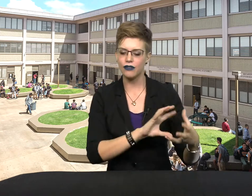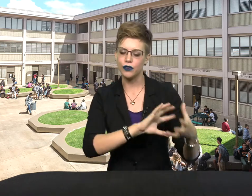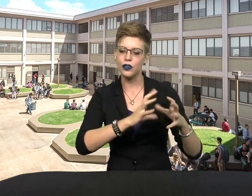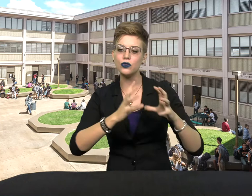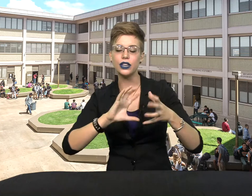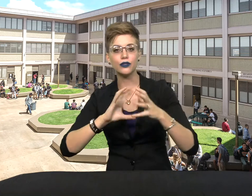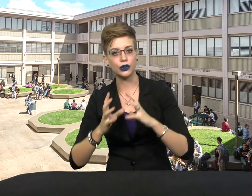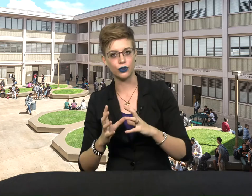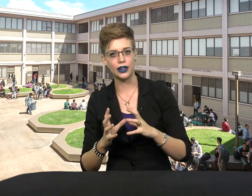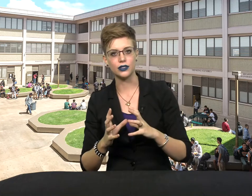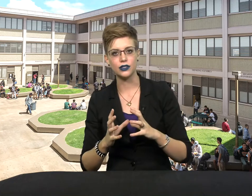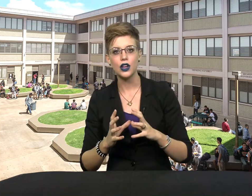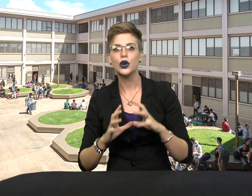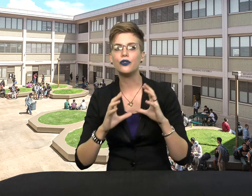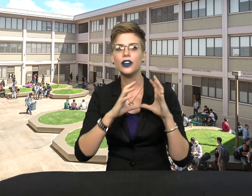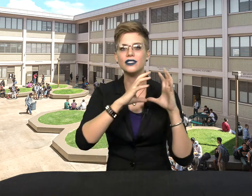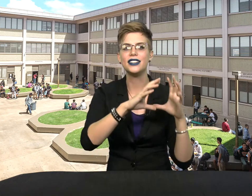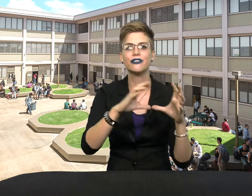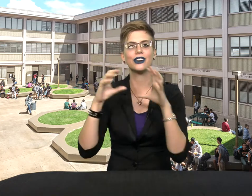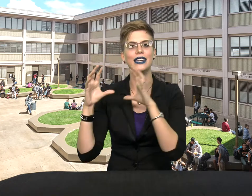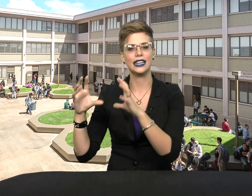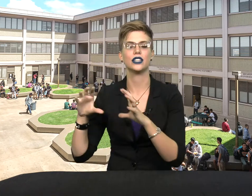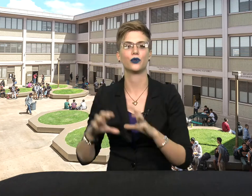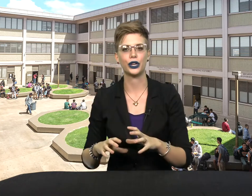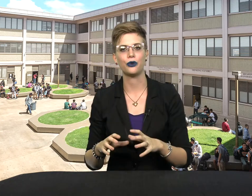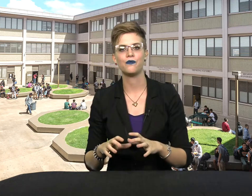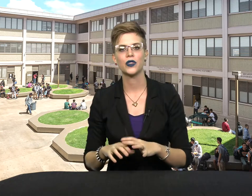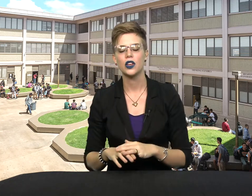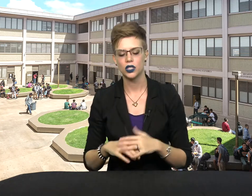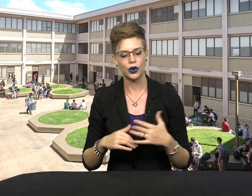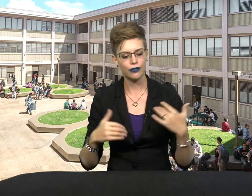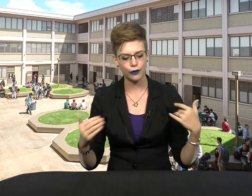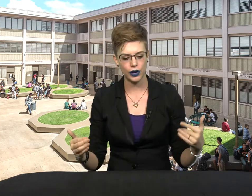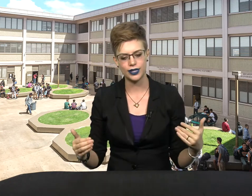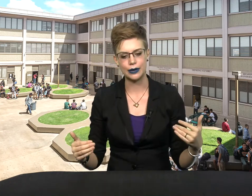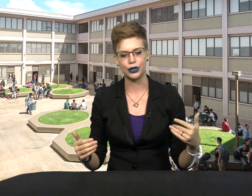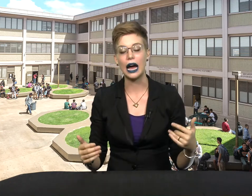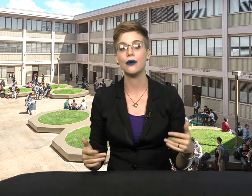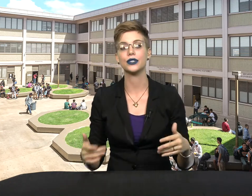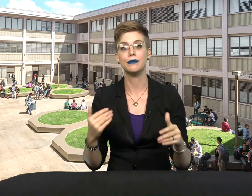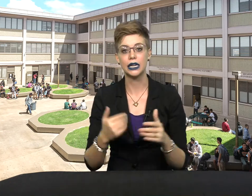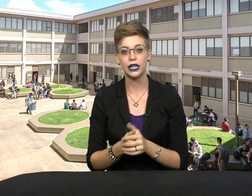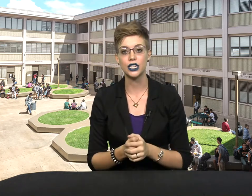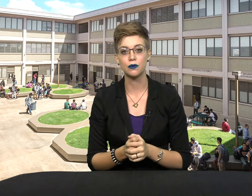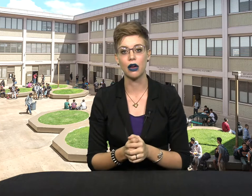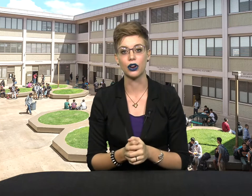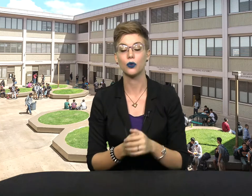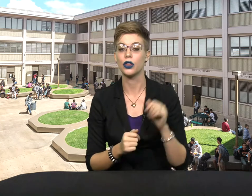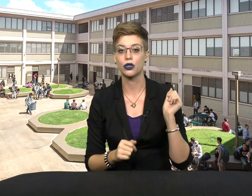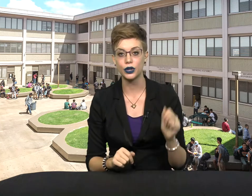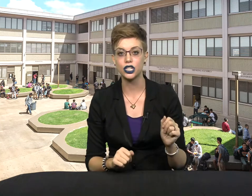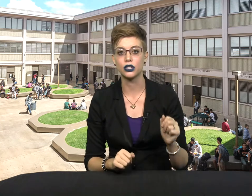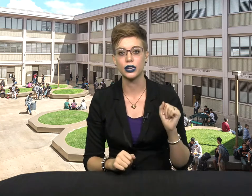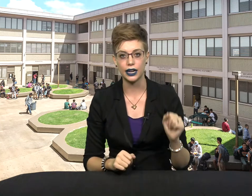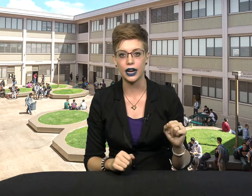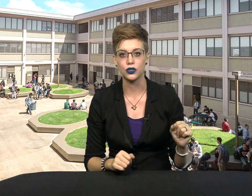a few different friends who fill different needs for you. So if, for example, I was a middle-aged mother with three children in high school,